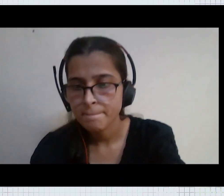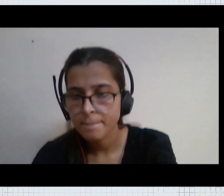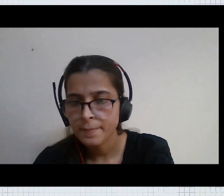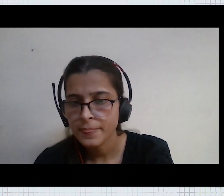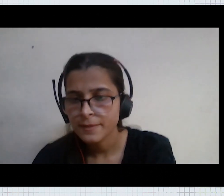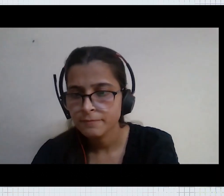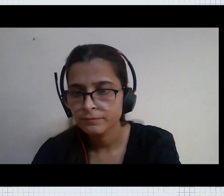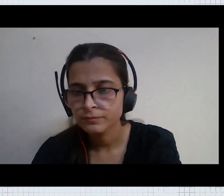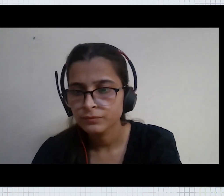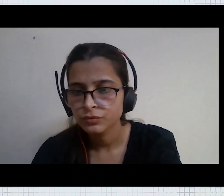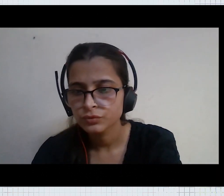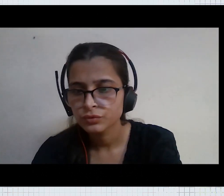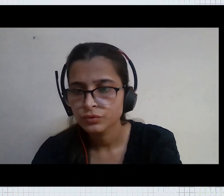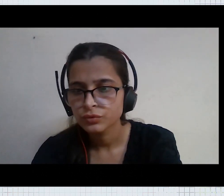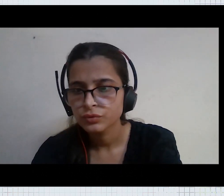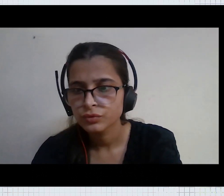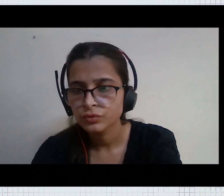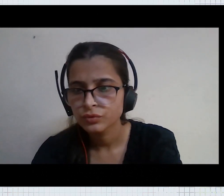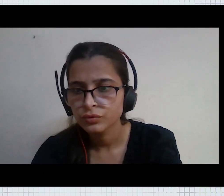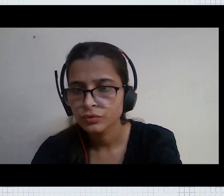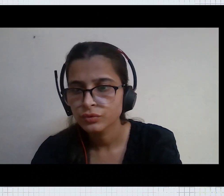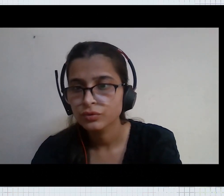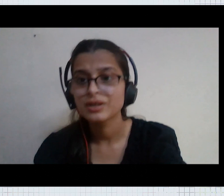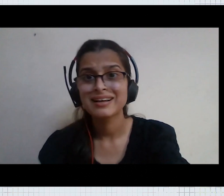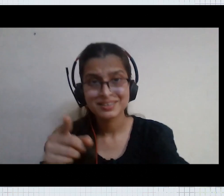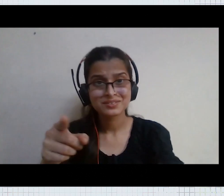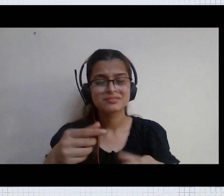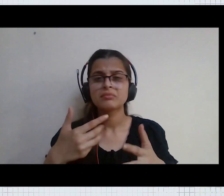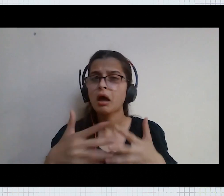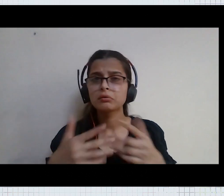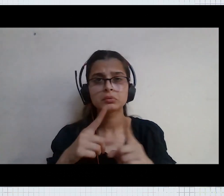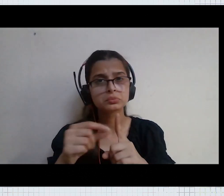you did not do anything to contribute to that success